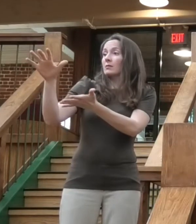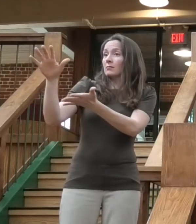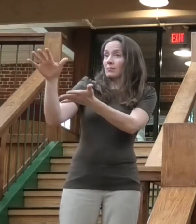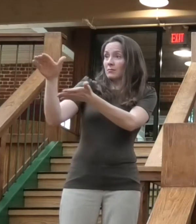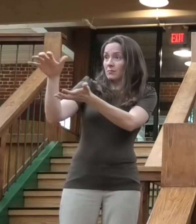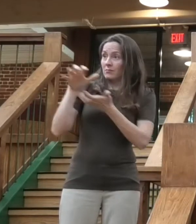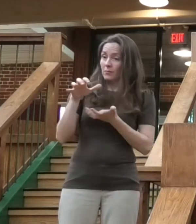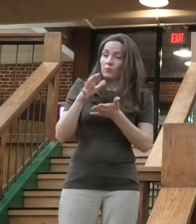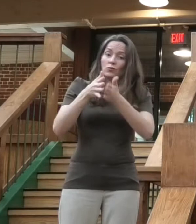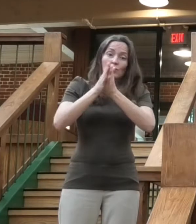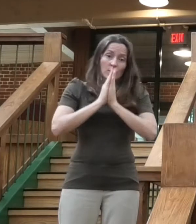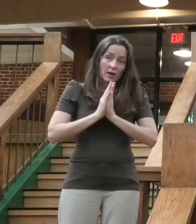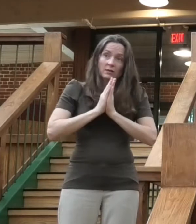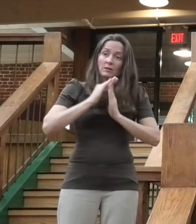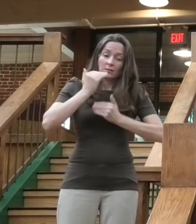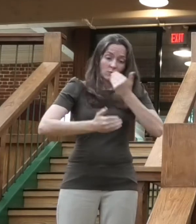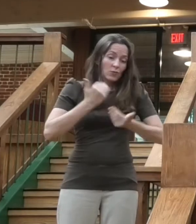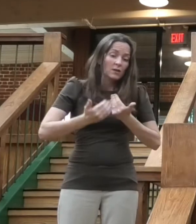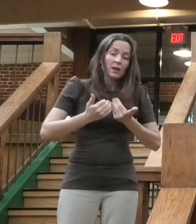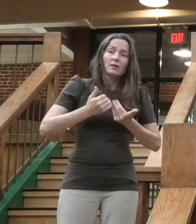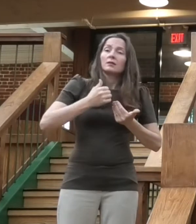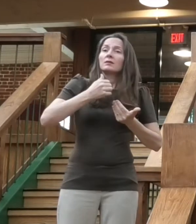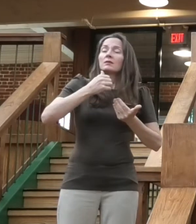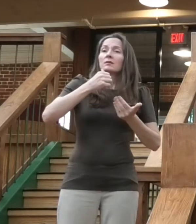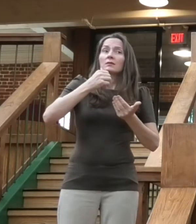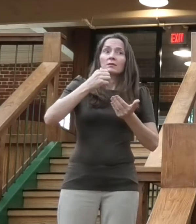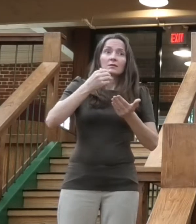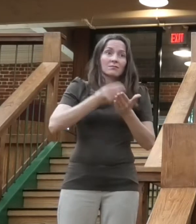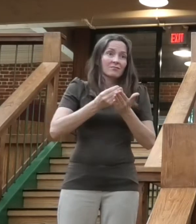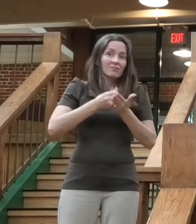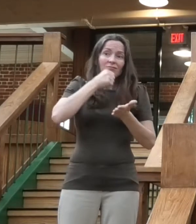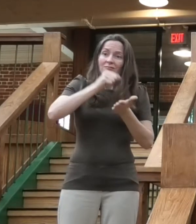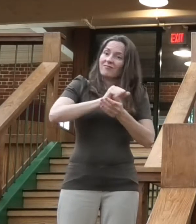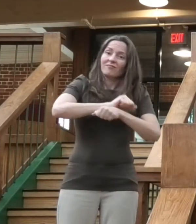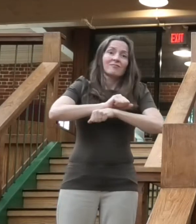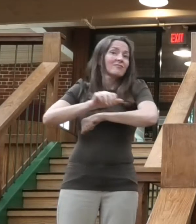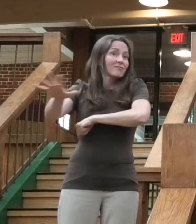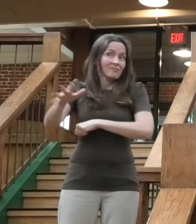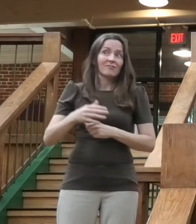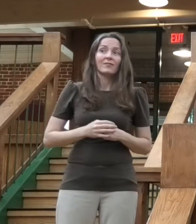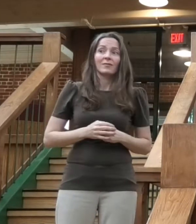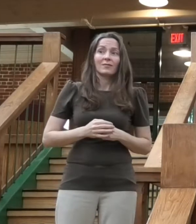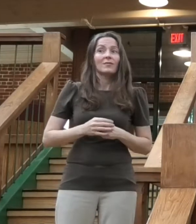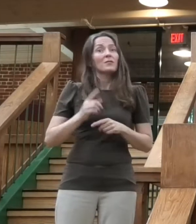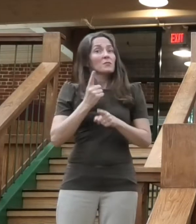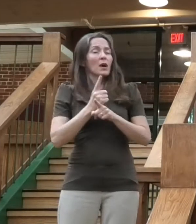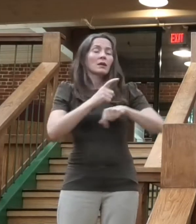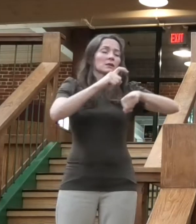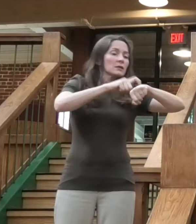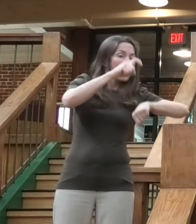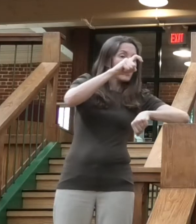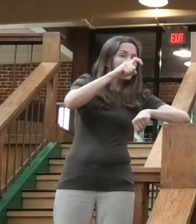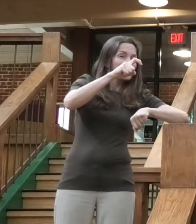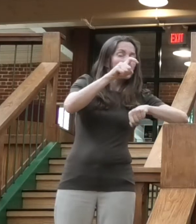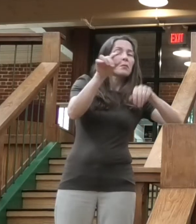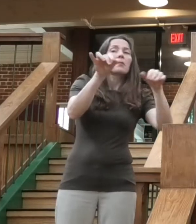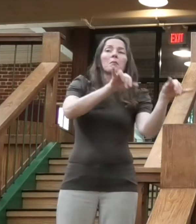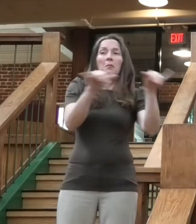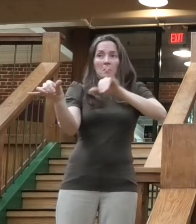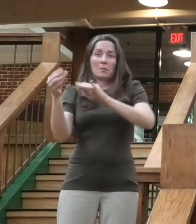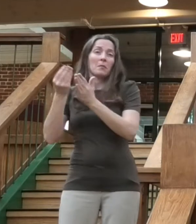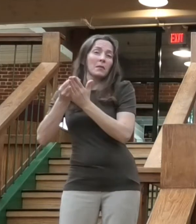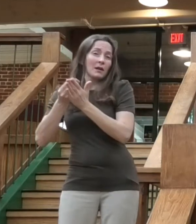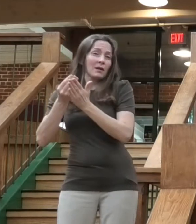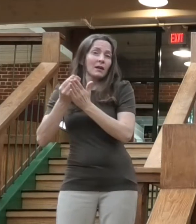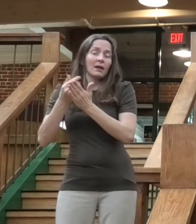time is money. And I want to thank our Economic Development Authority and all of our partners for making sure that we could get